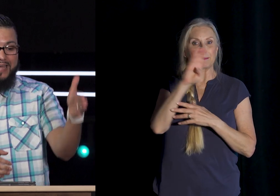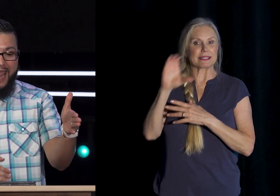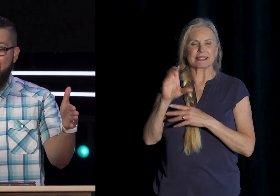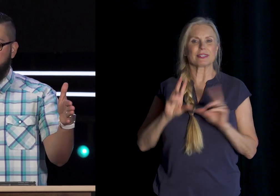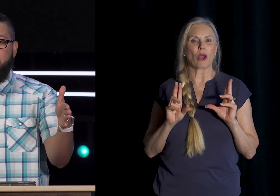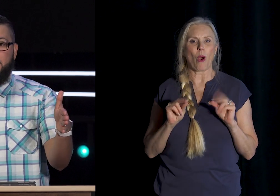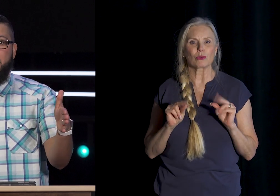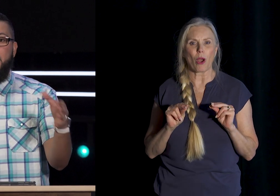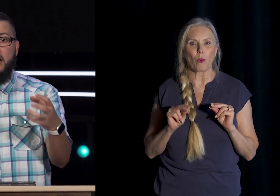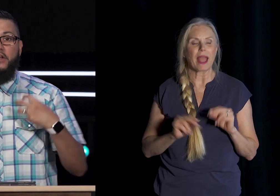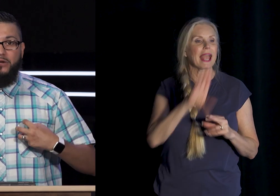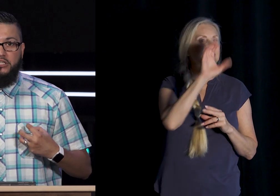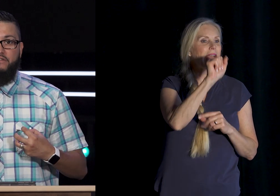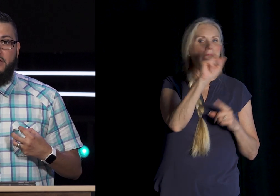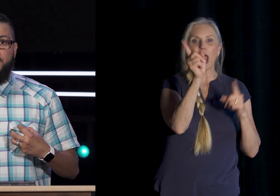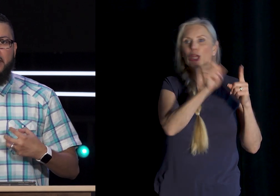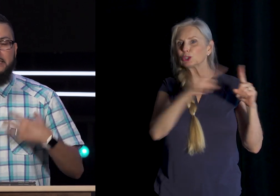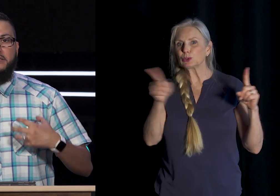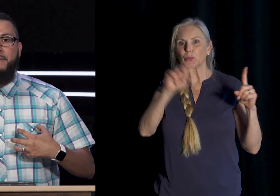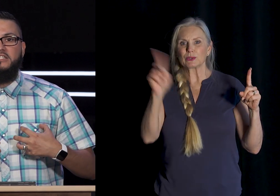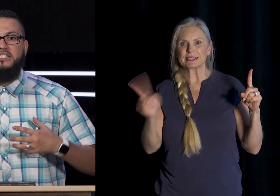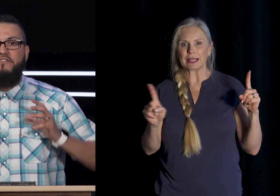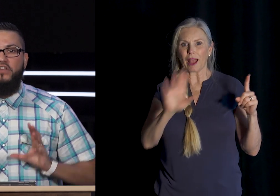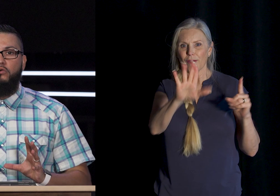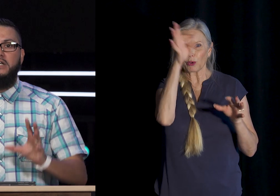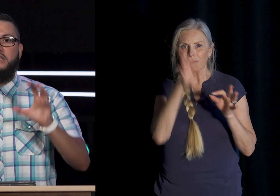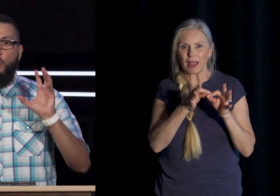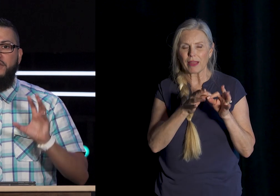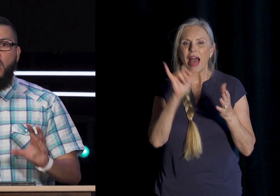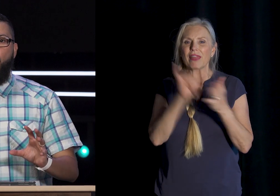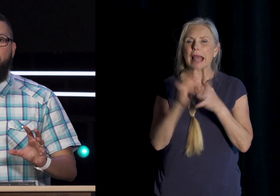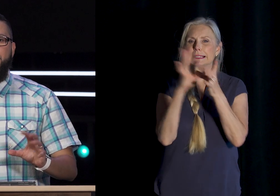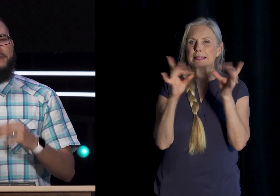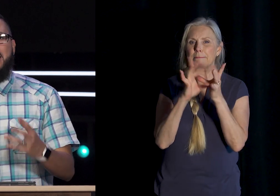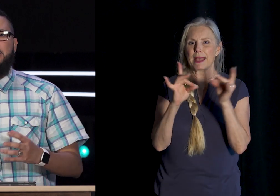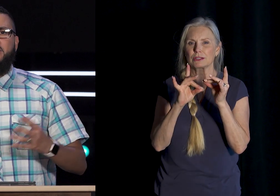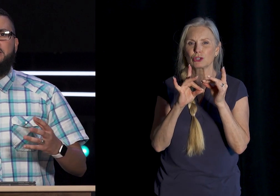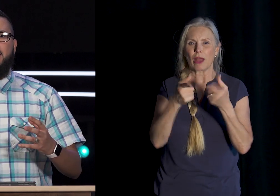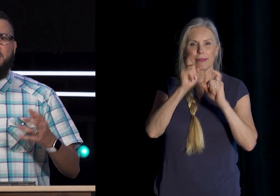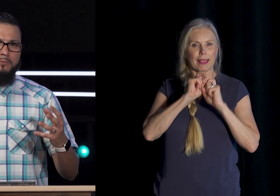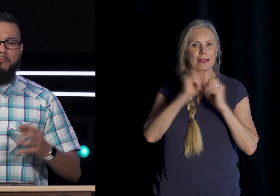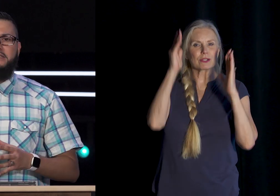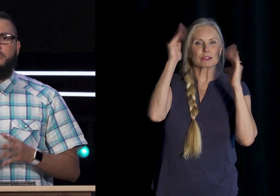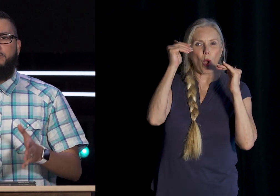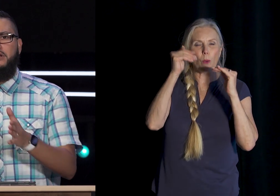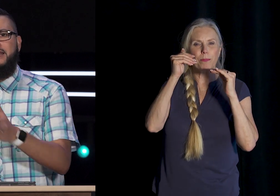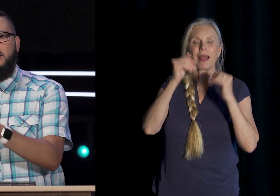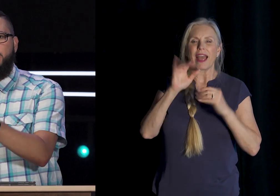A To Z Of The Christian Faith It's The Message That Fuels Us With Hope The Gospel Is Not A Simple Message We Put At The End Of